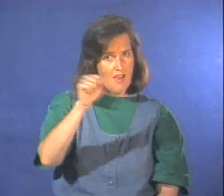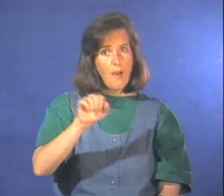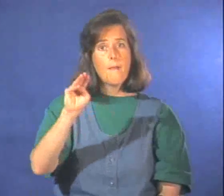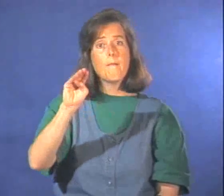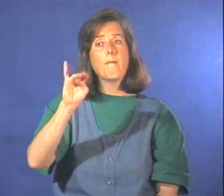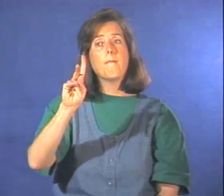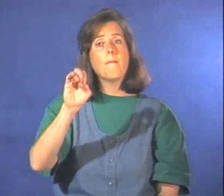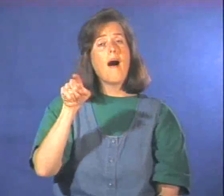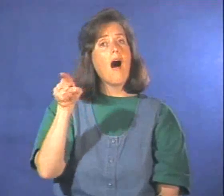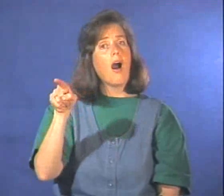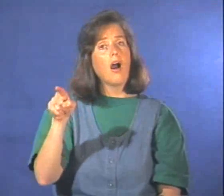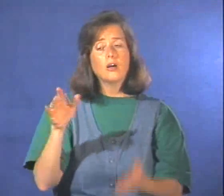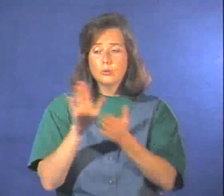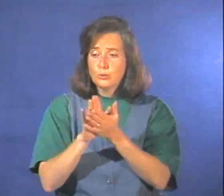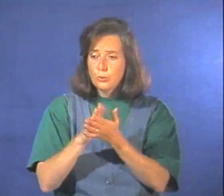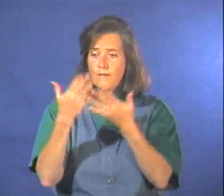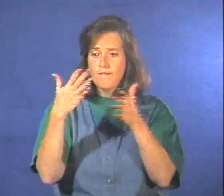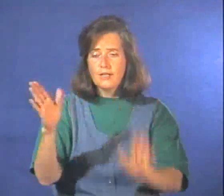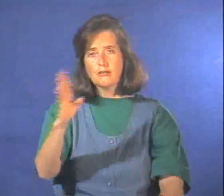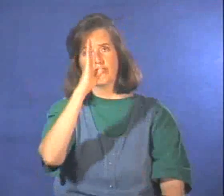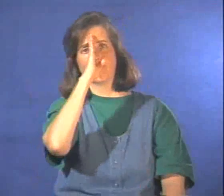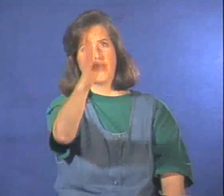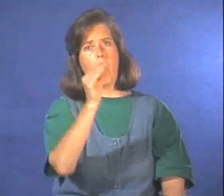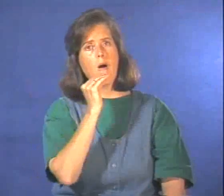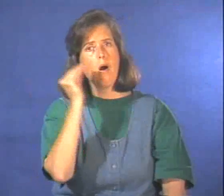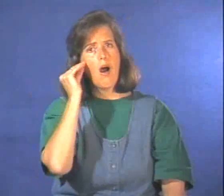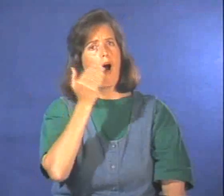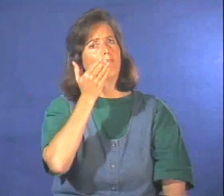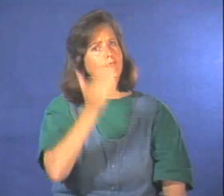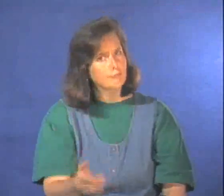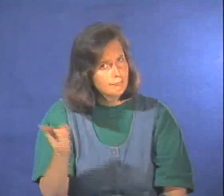Yes, Mike went straight home from school before playing.